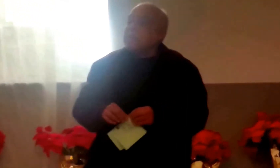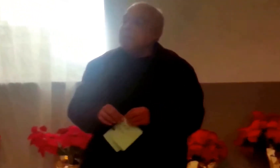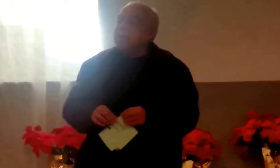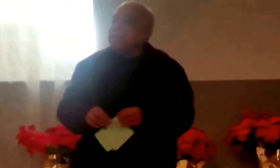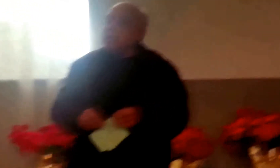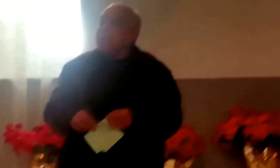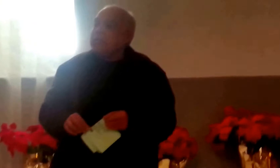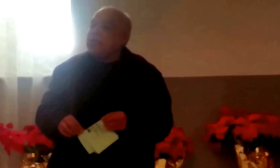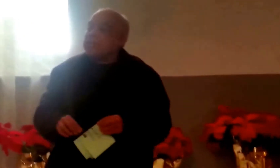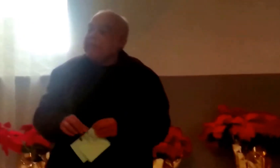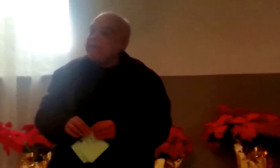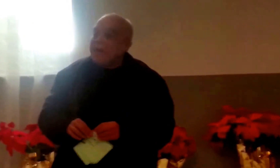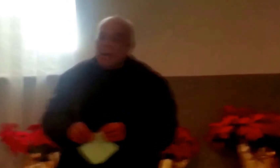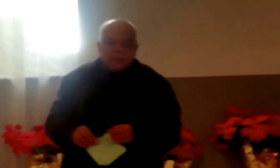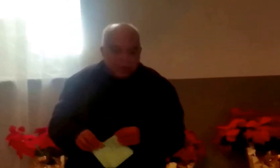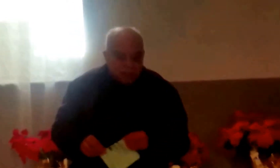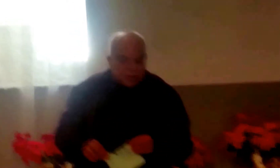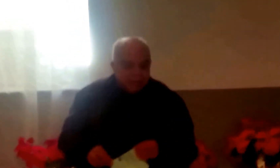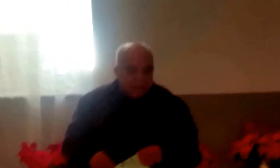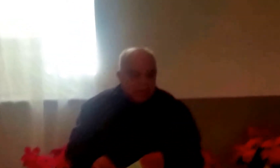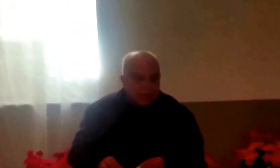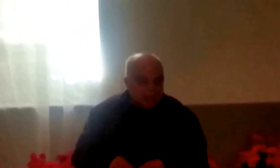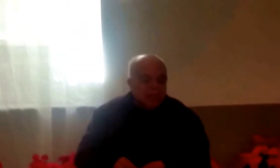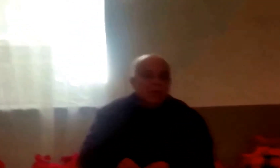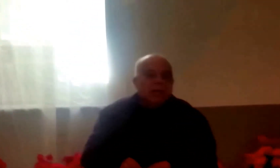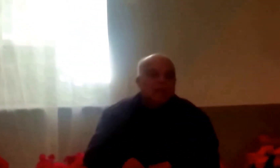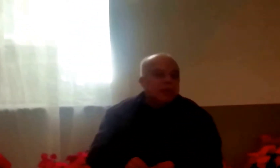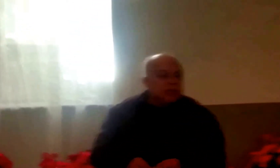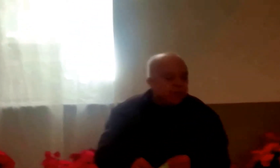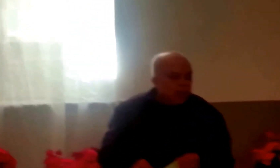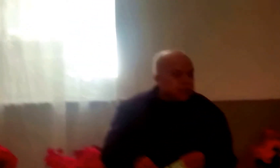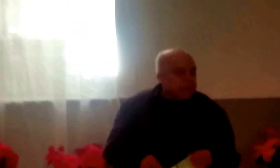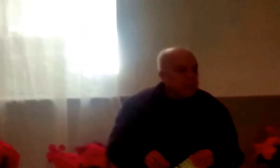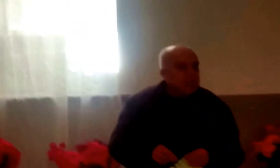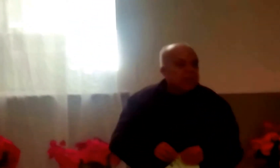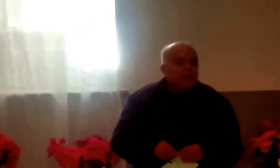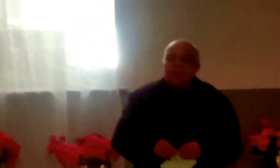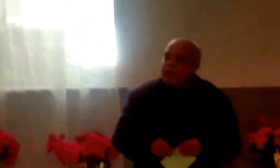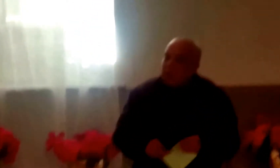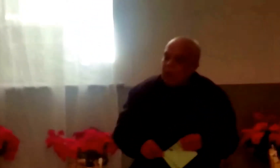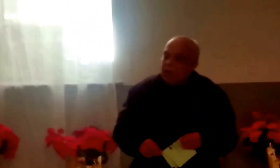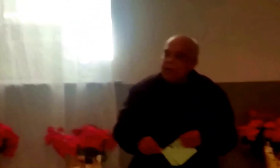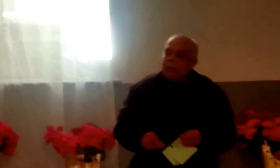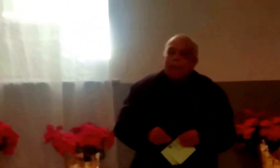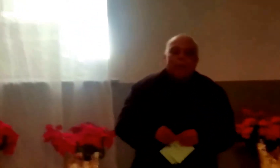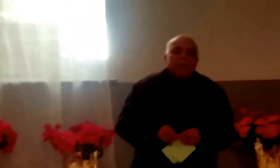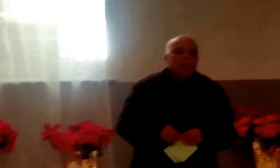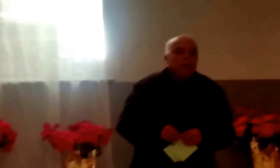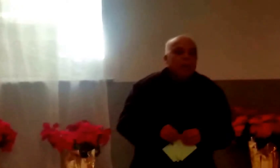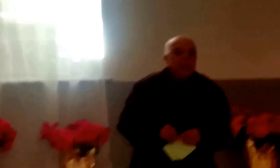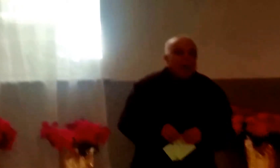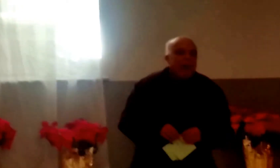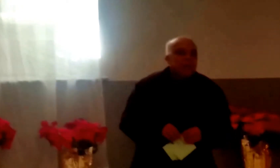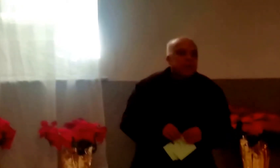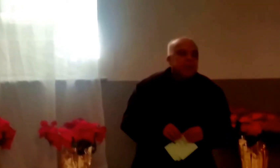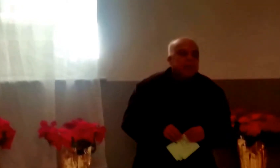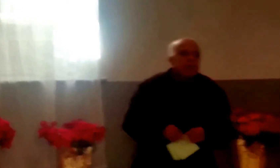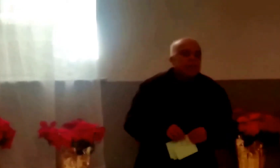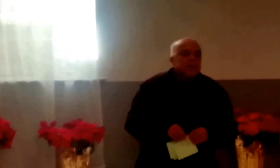Assembly has just been found guilty of extortion, of fraud, we now have the Speaker of